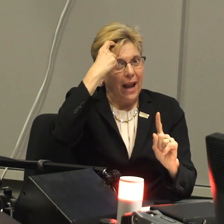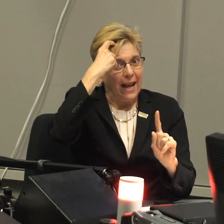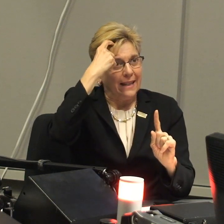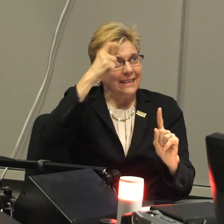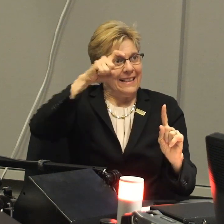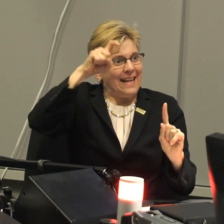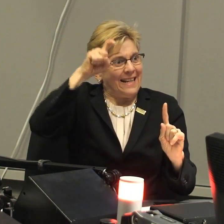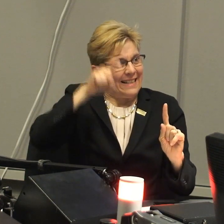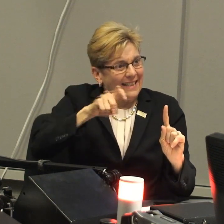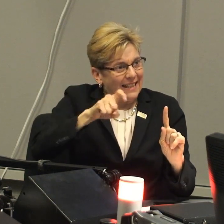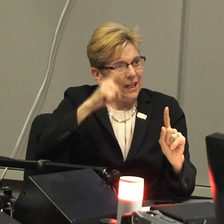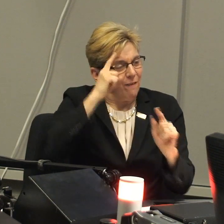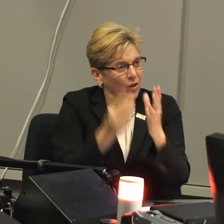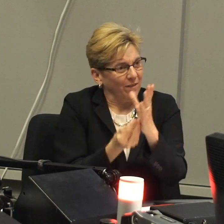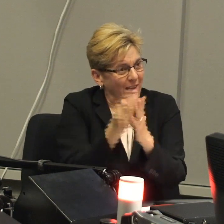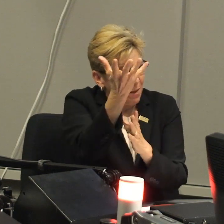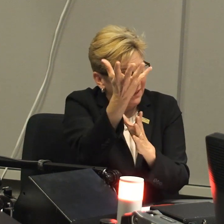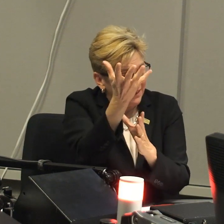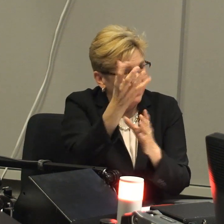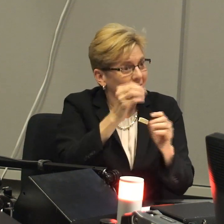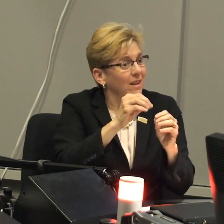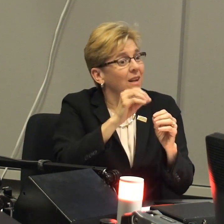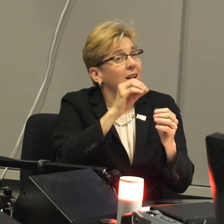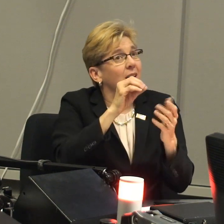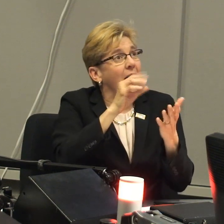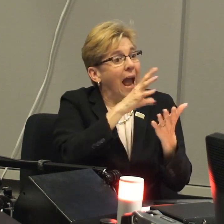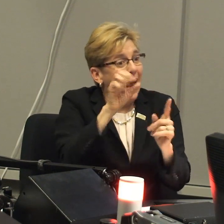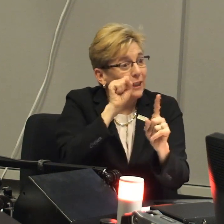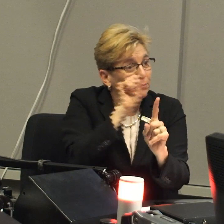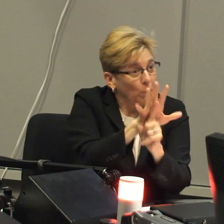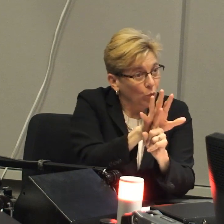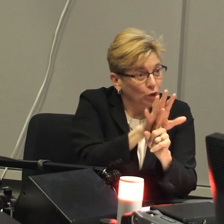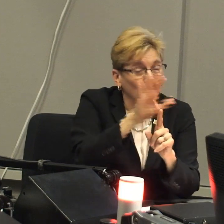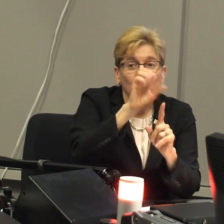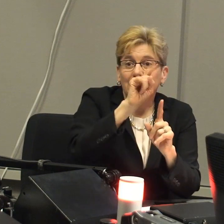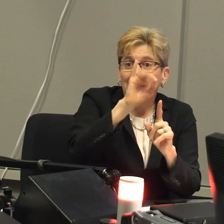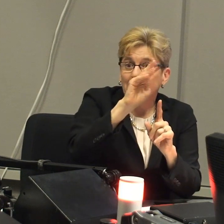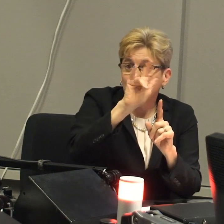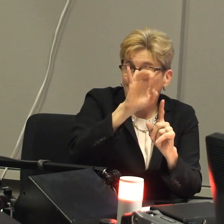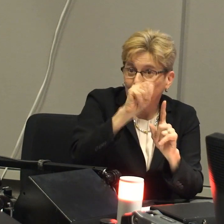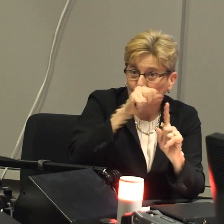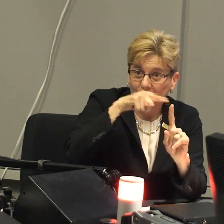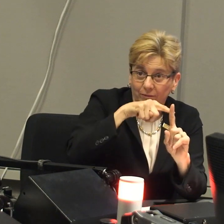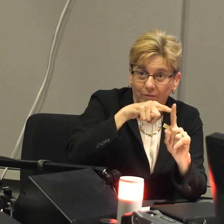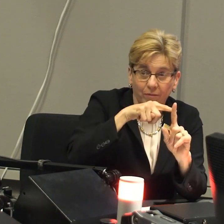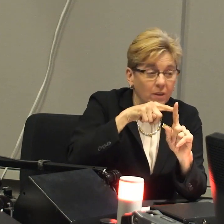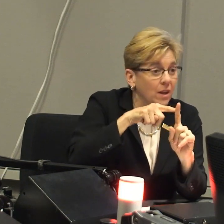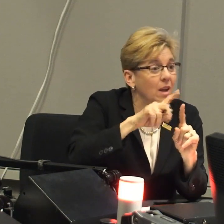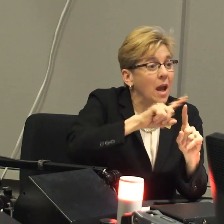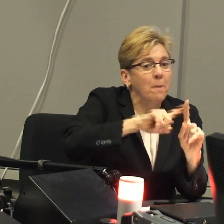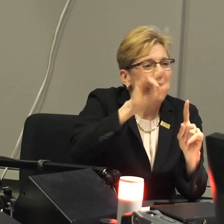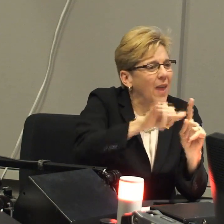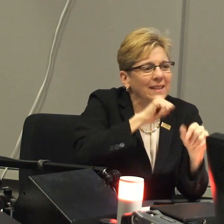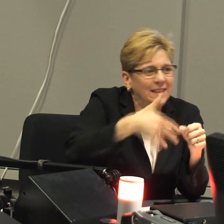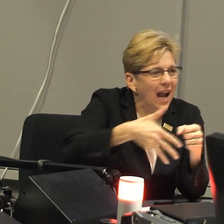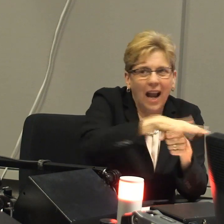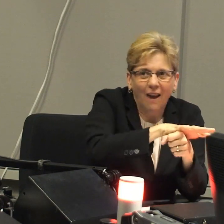everything to do with the brain's need for development and exposure and stimulation.